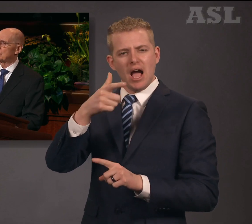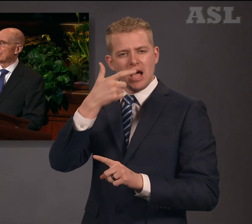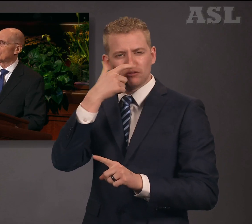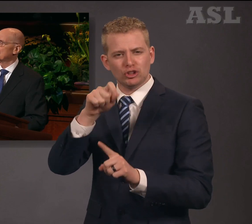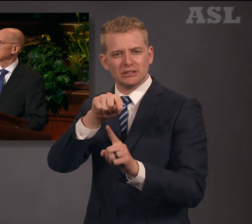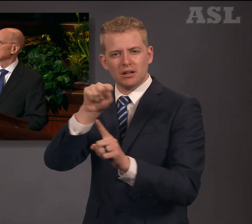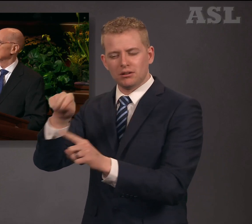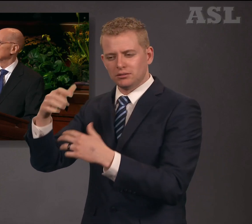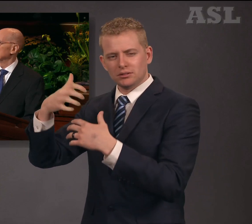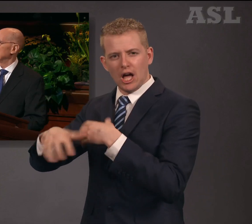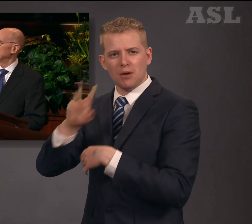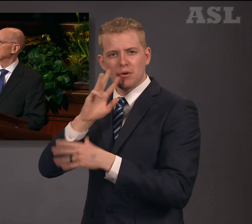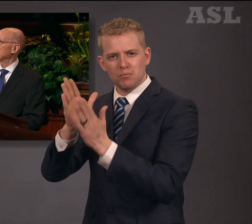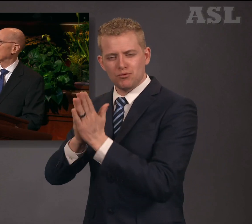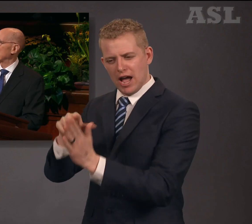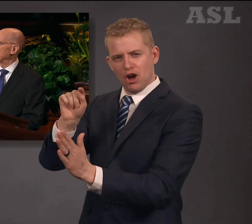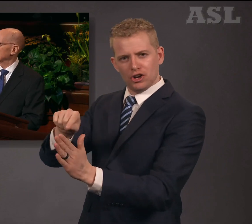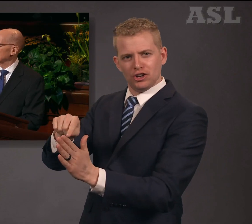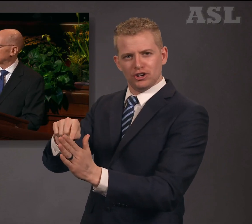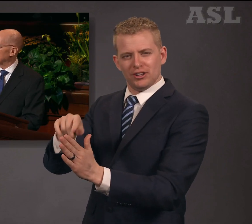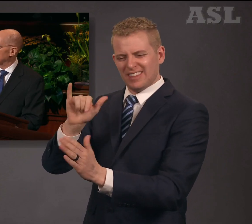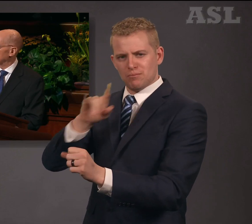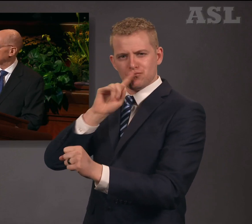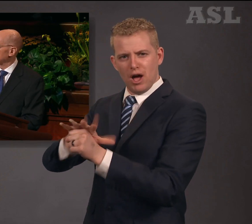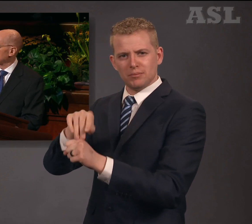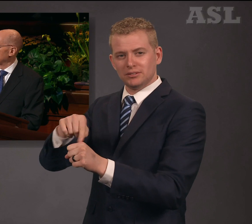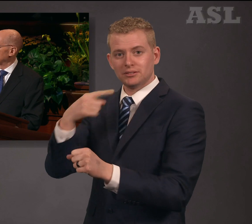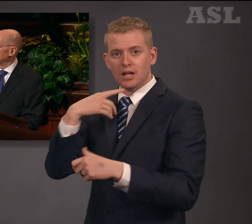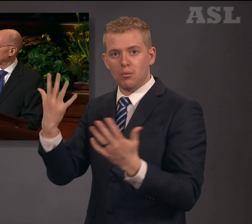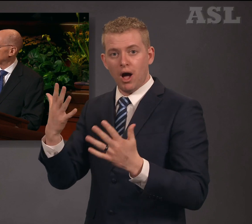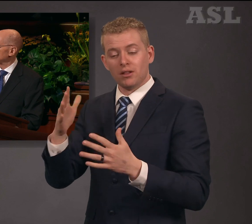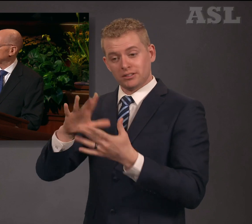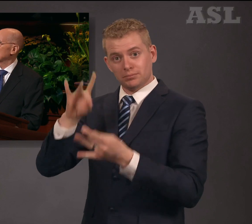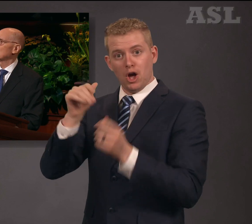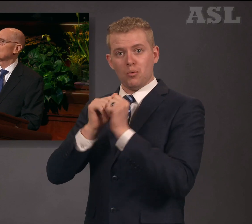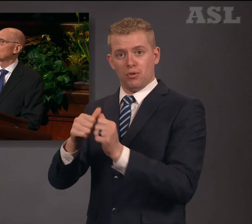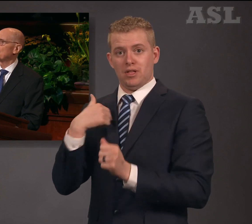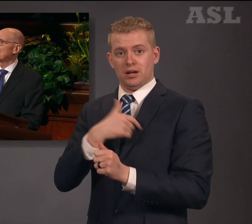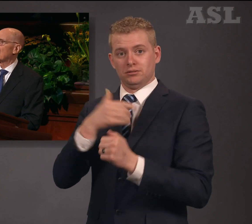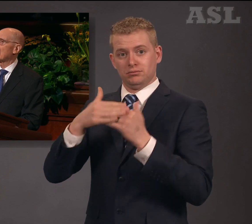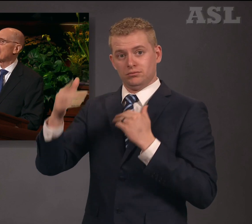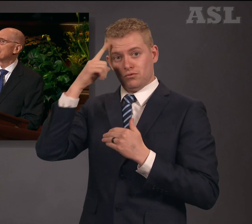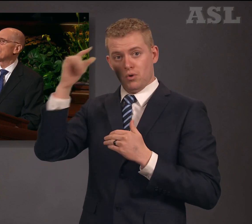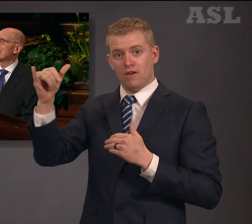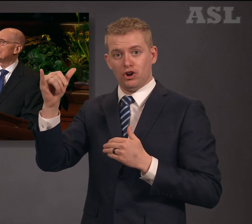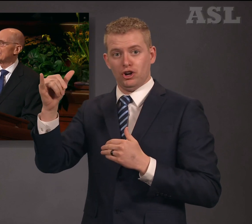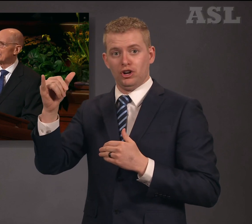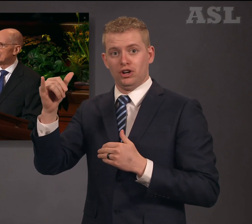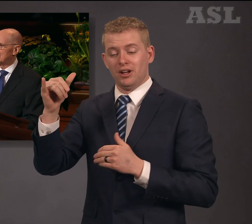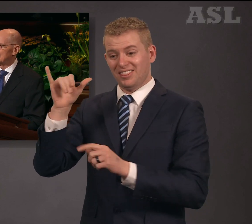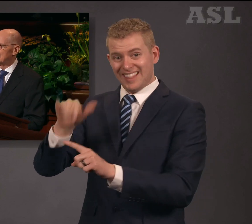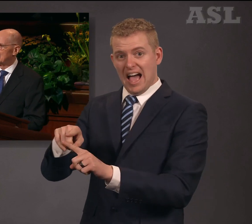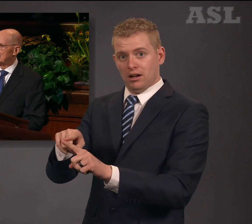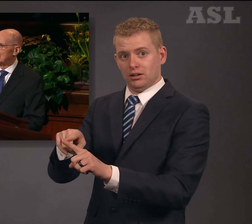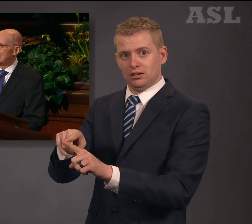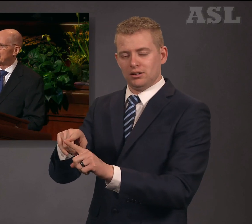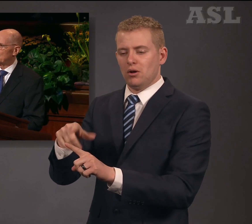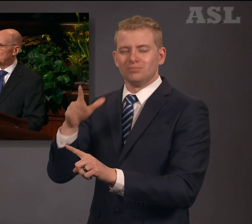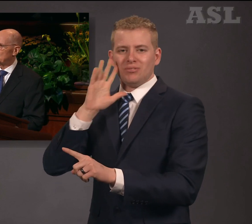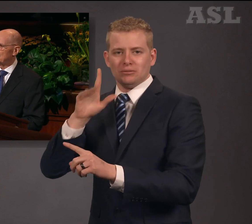promise in the sacramental prayer, that the Spirit will be our companion, and that we would